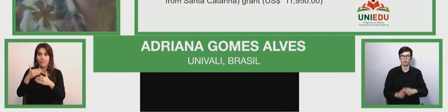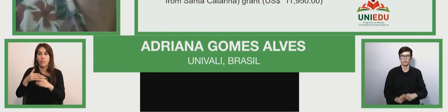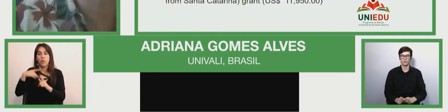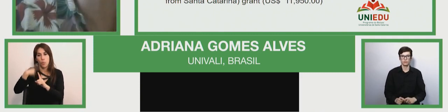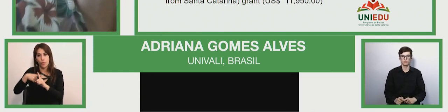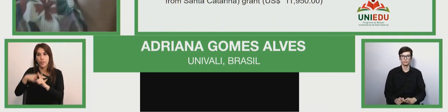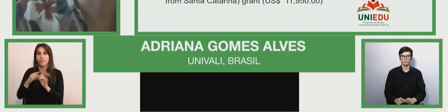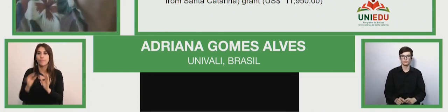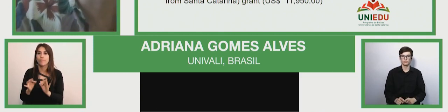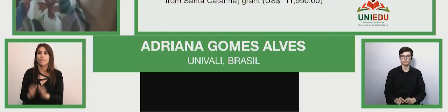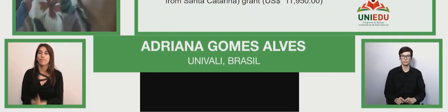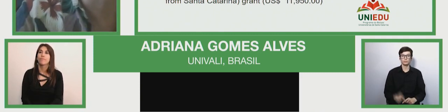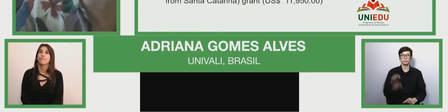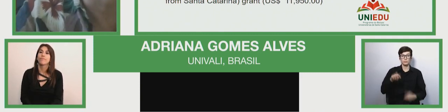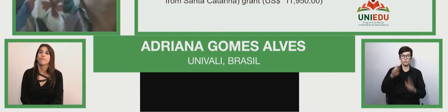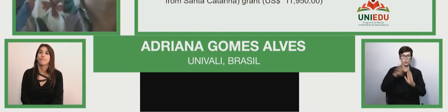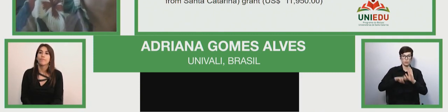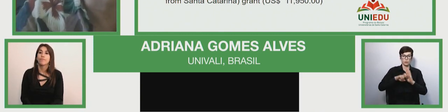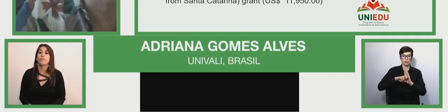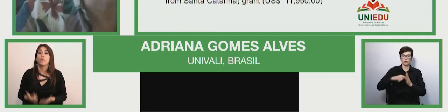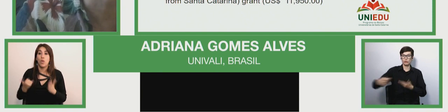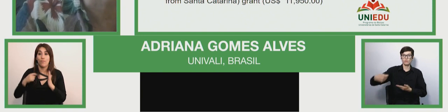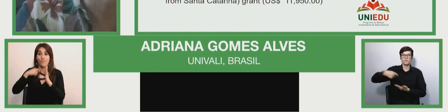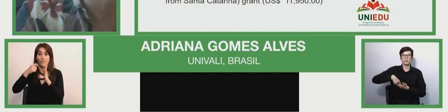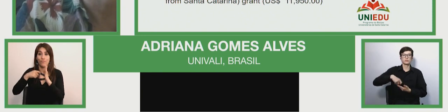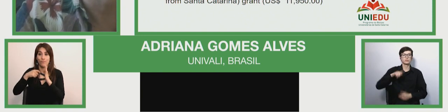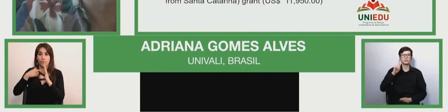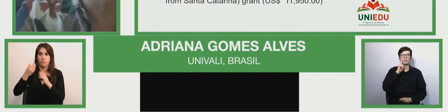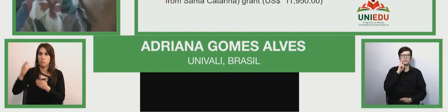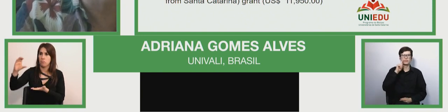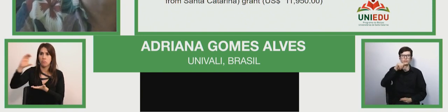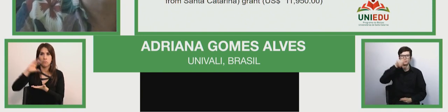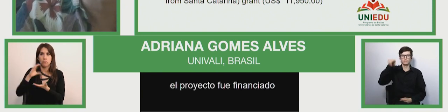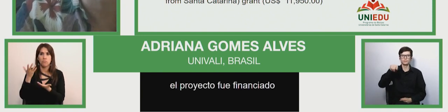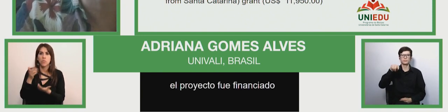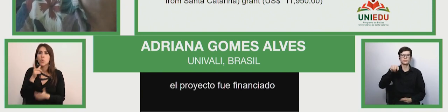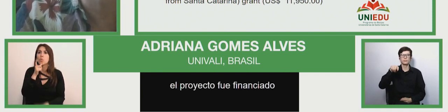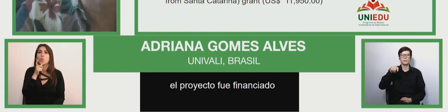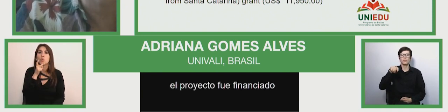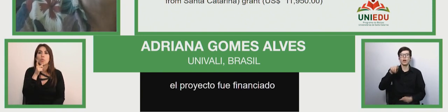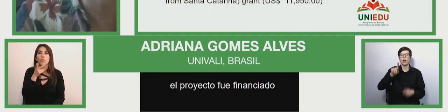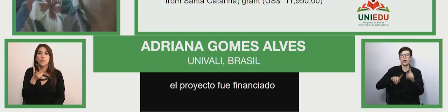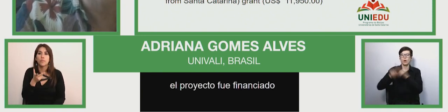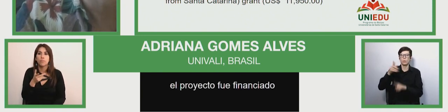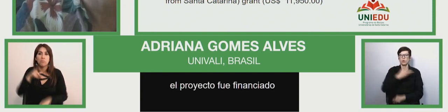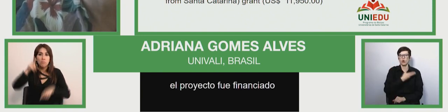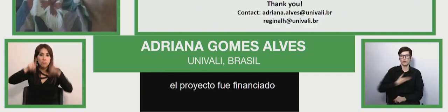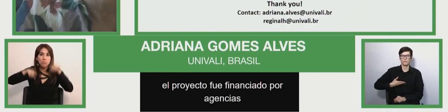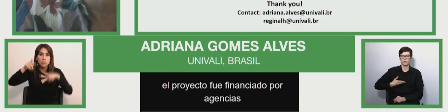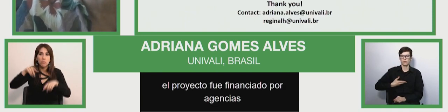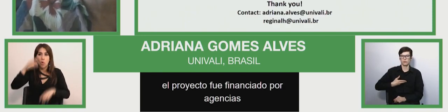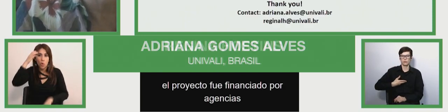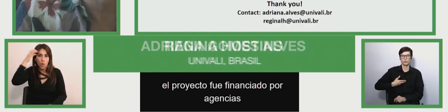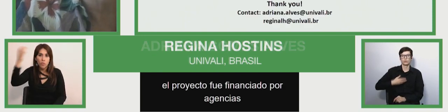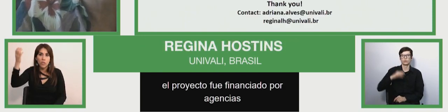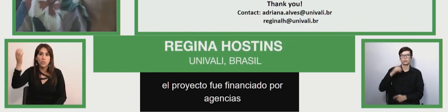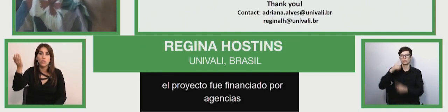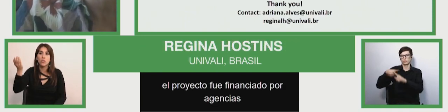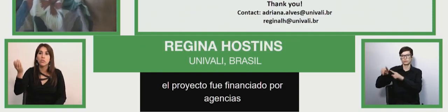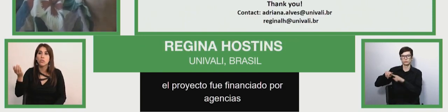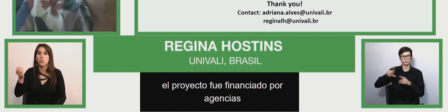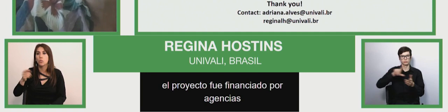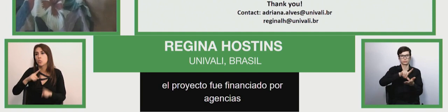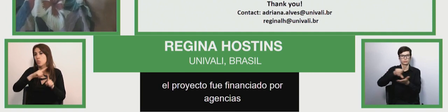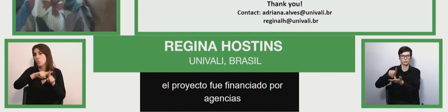and basic please well the project was financing from federal and state